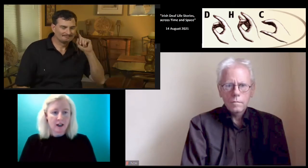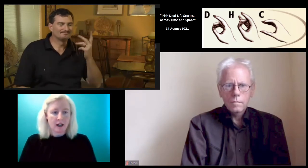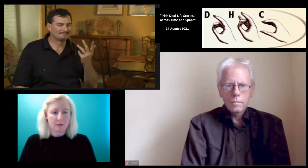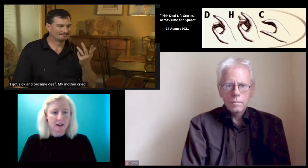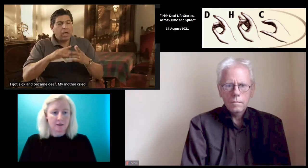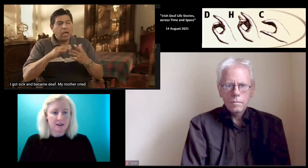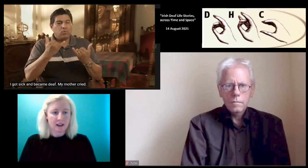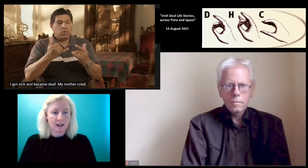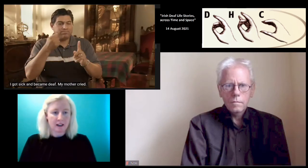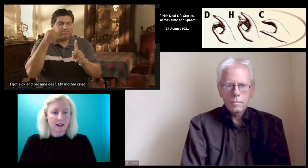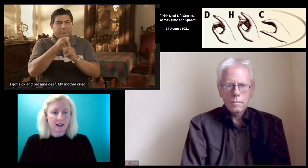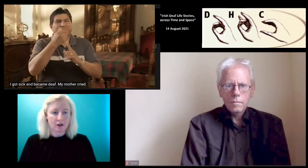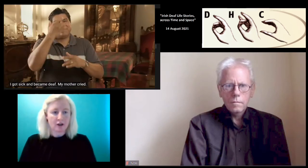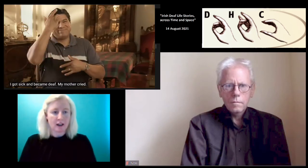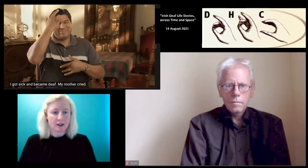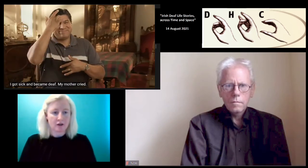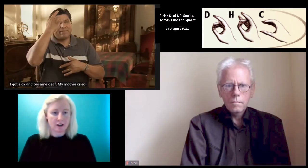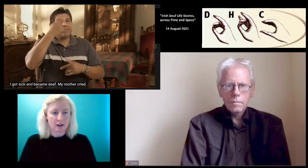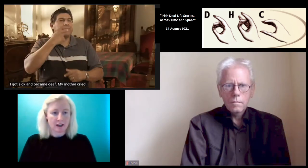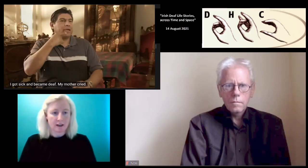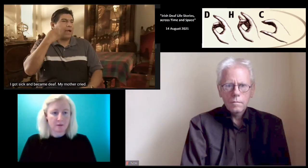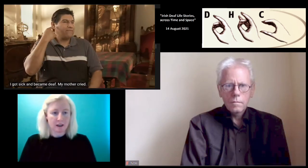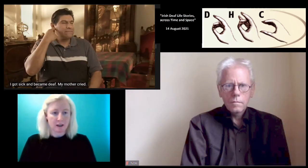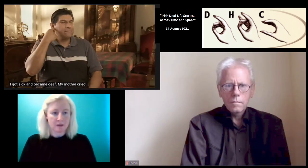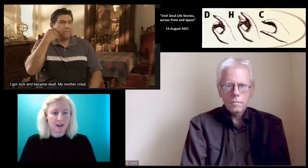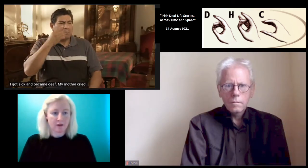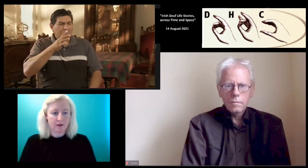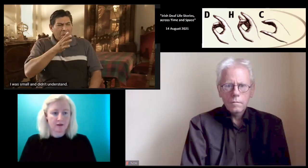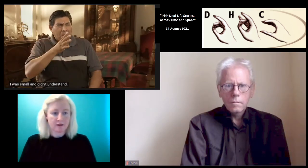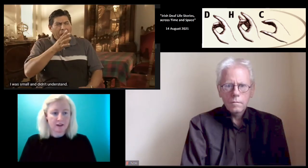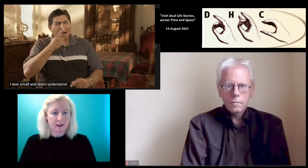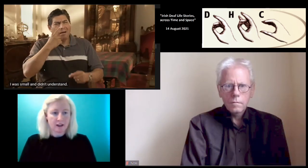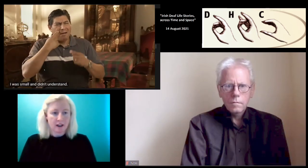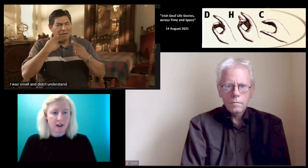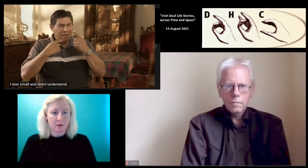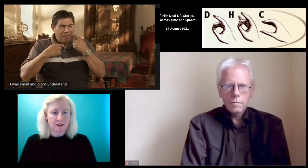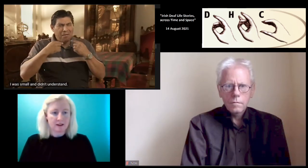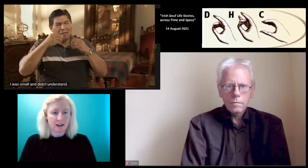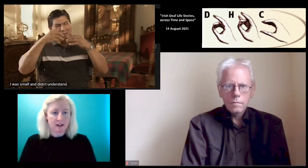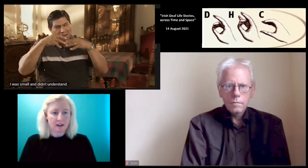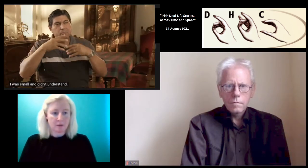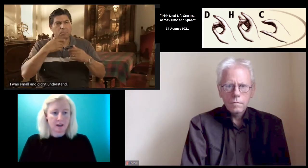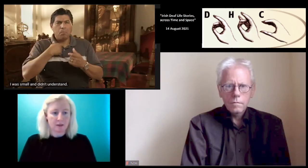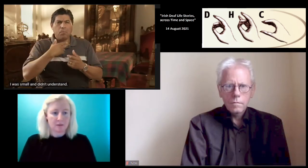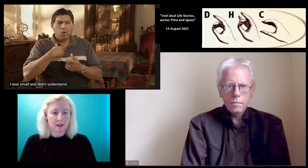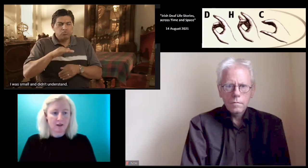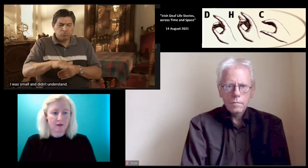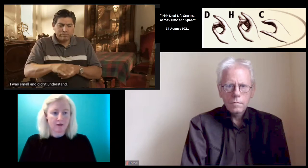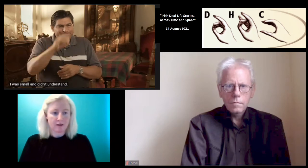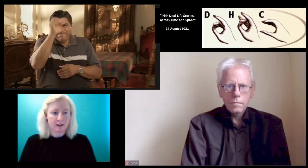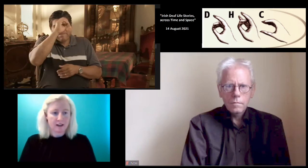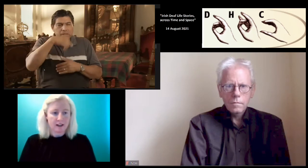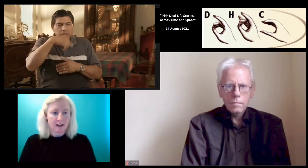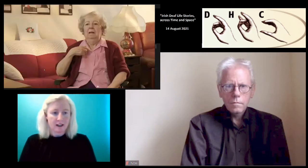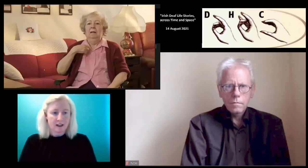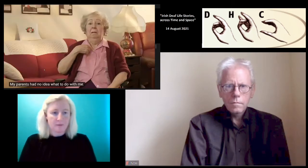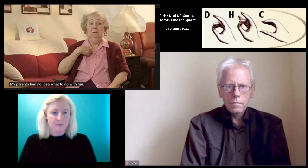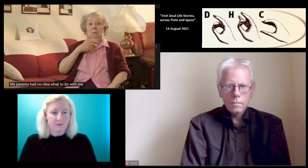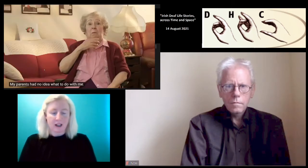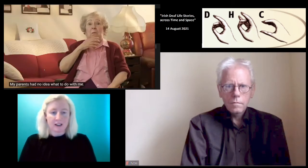I became sick and as a result of that became deaf. I was sick, became deaf.